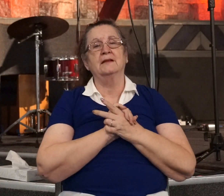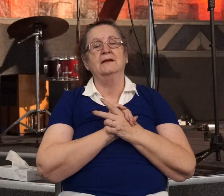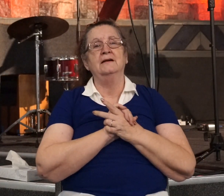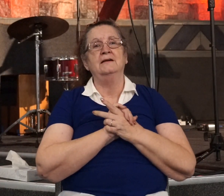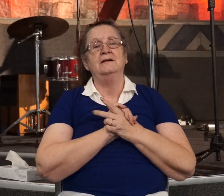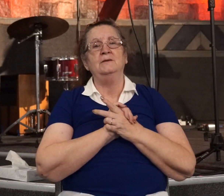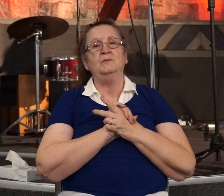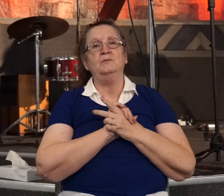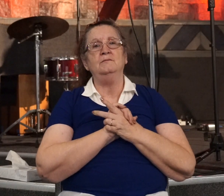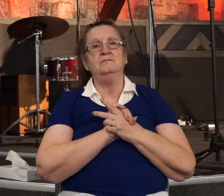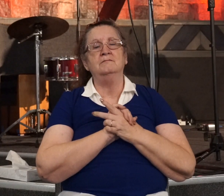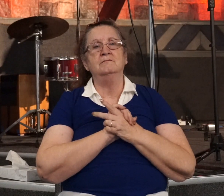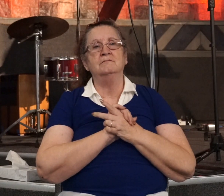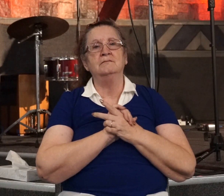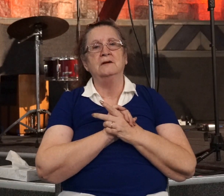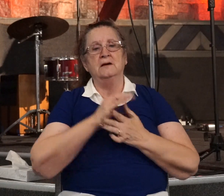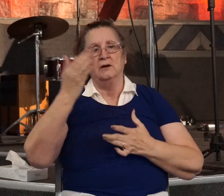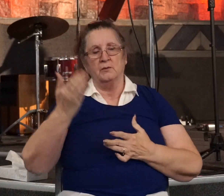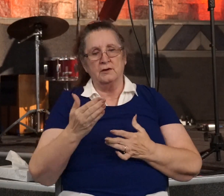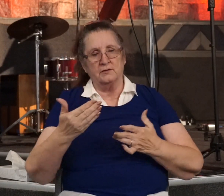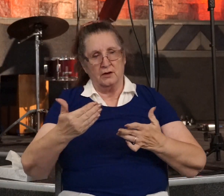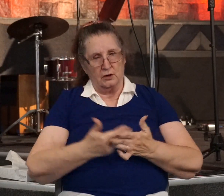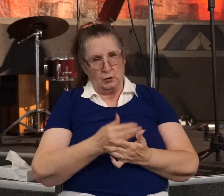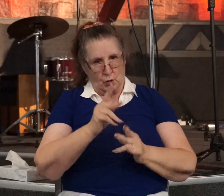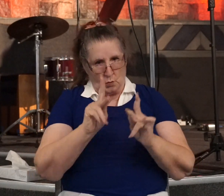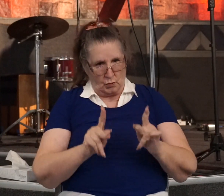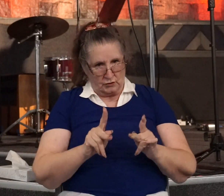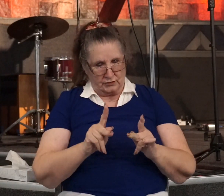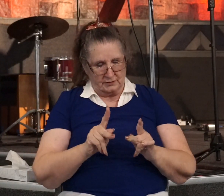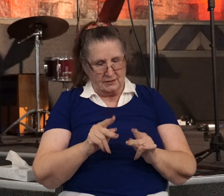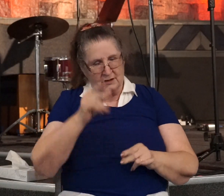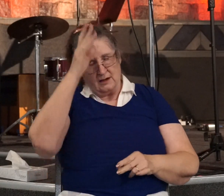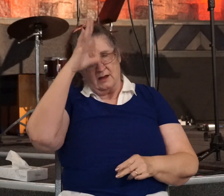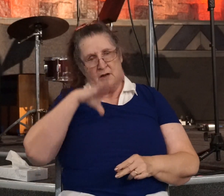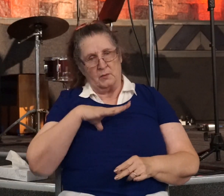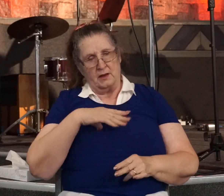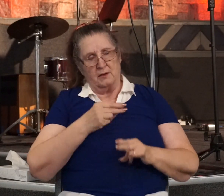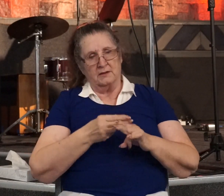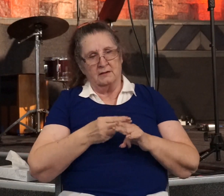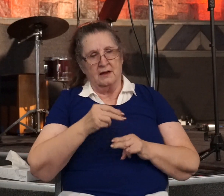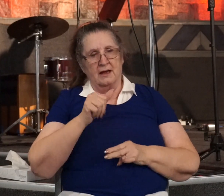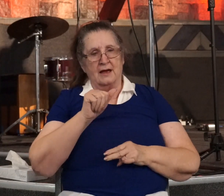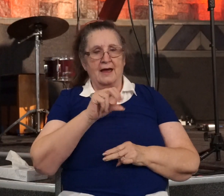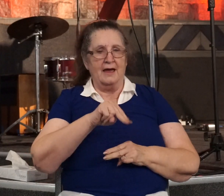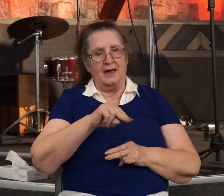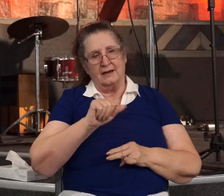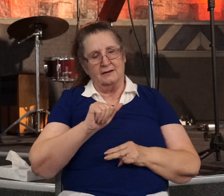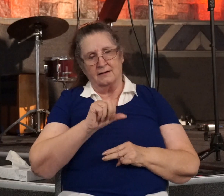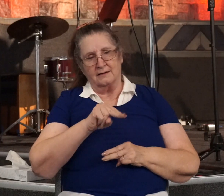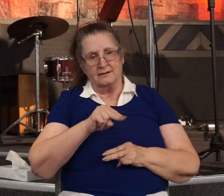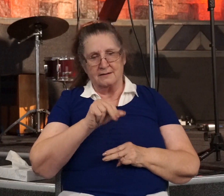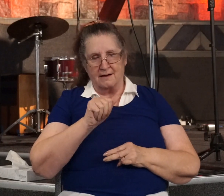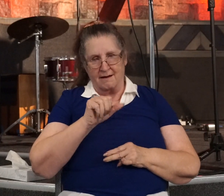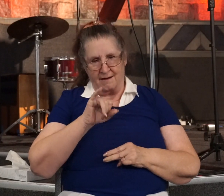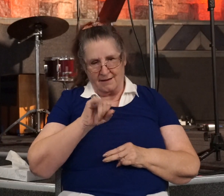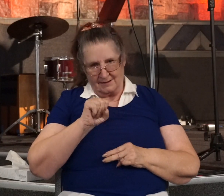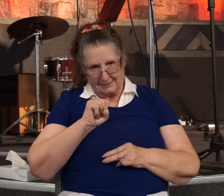So we're introduced to a new person here. A man by the name of Ananias. Not Ananias and Sapphira. Remember,